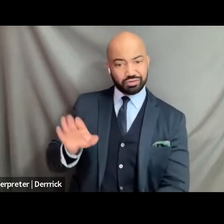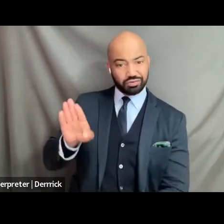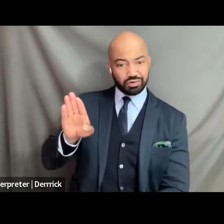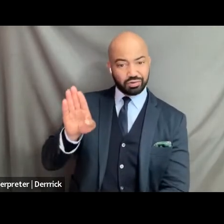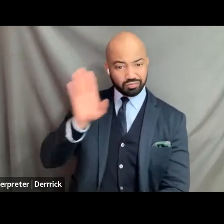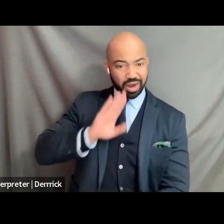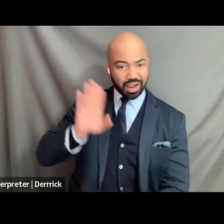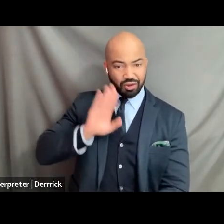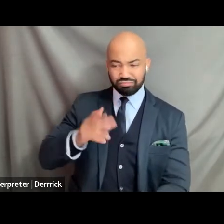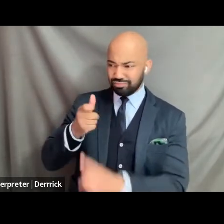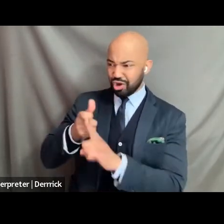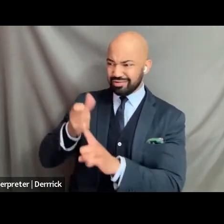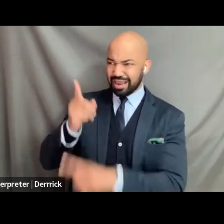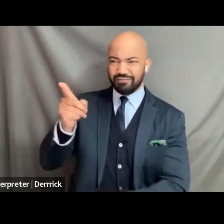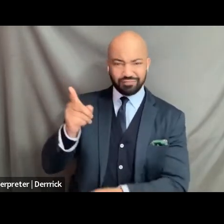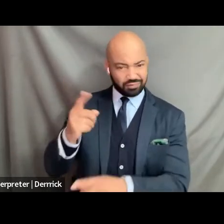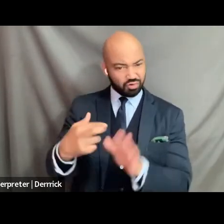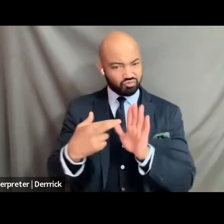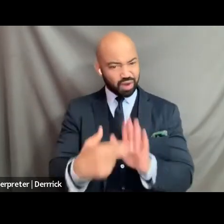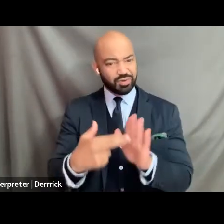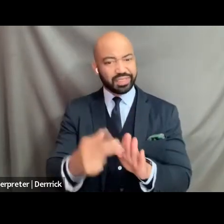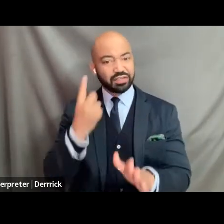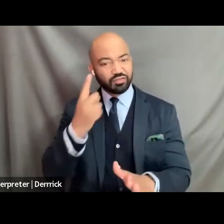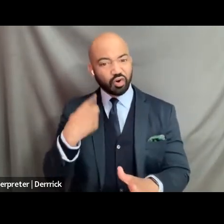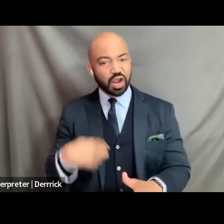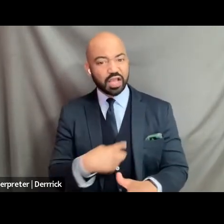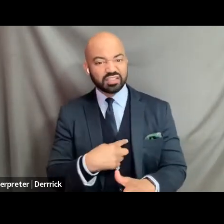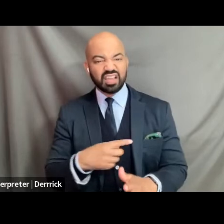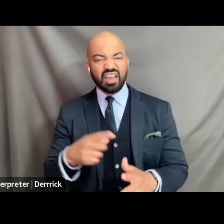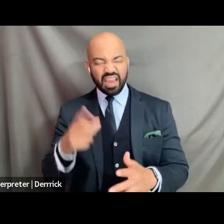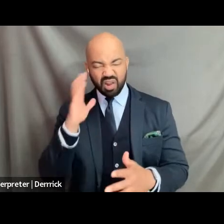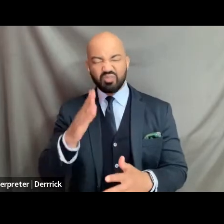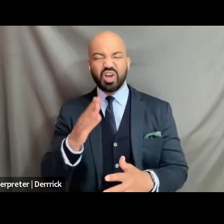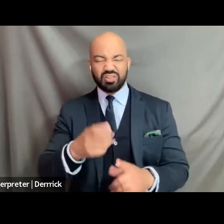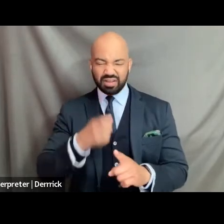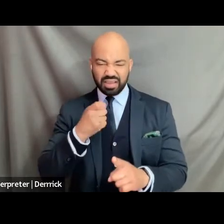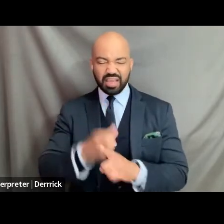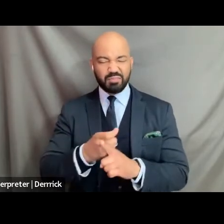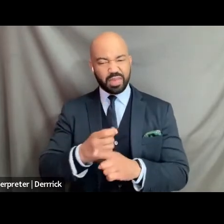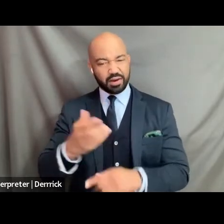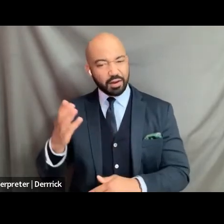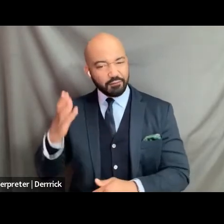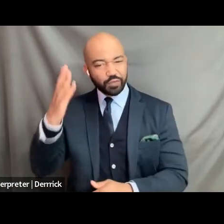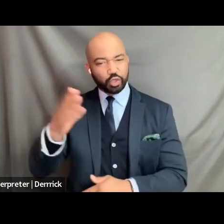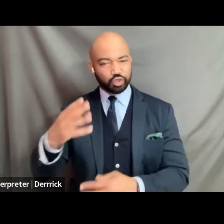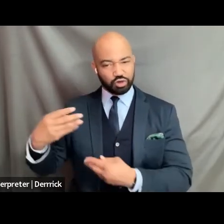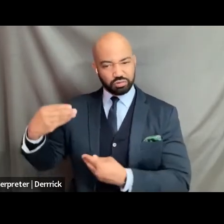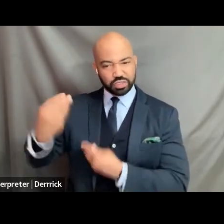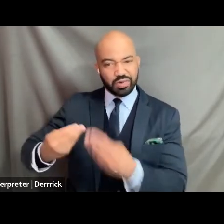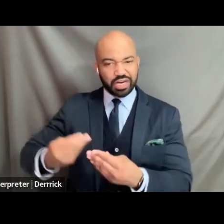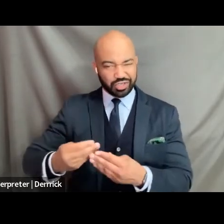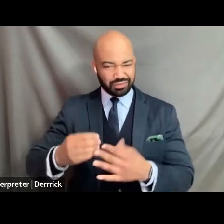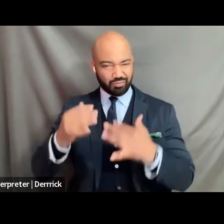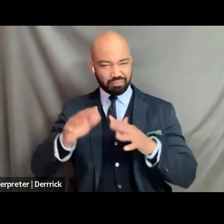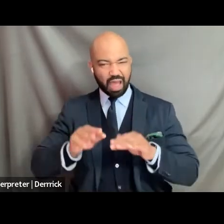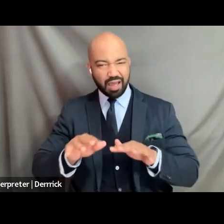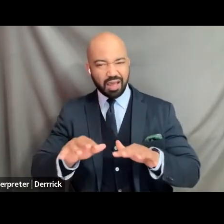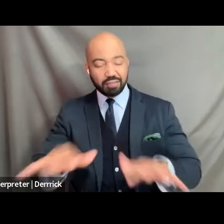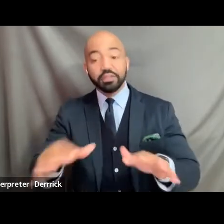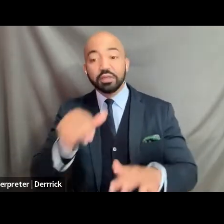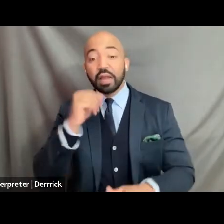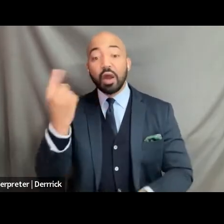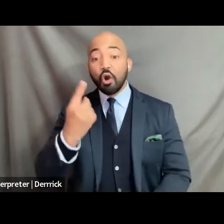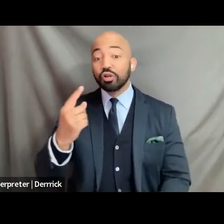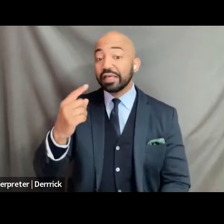representation it it echoes to what that will say to future generations of not only black little girls who want to become judges